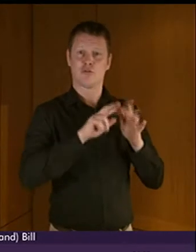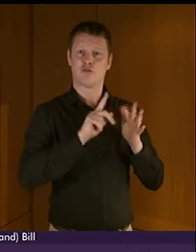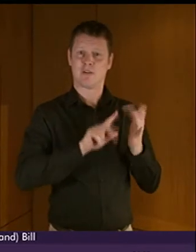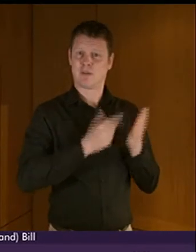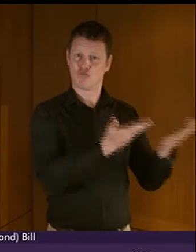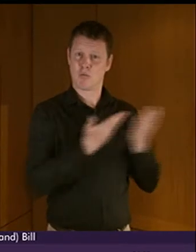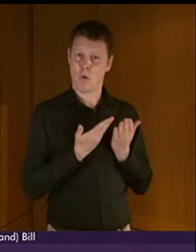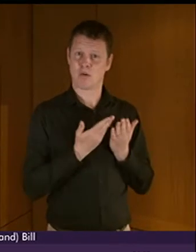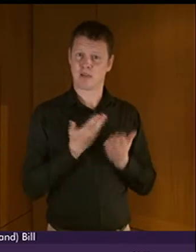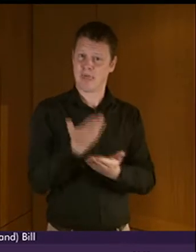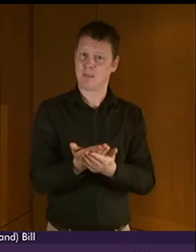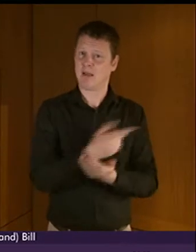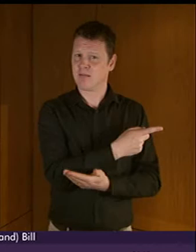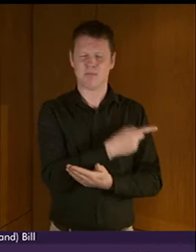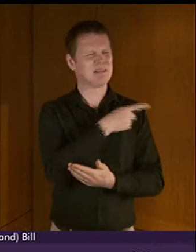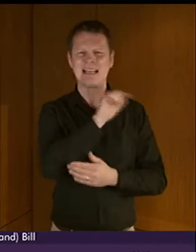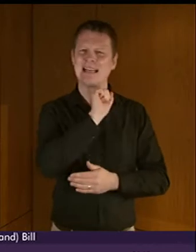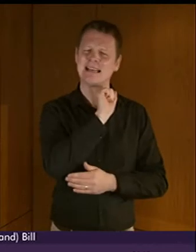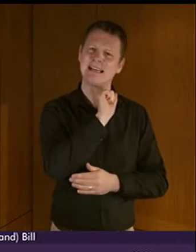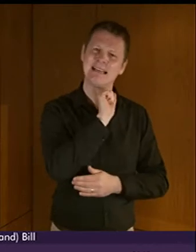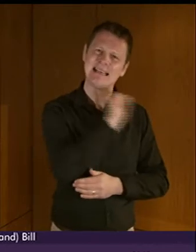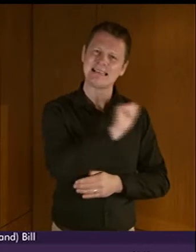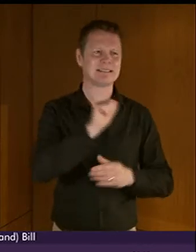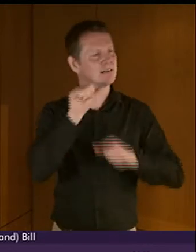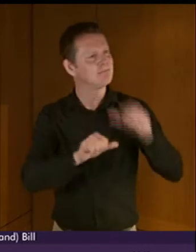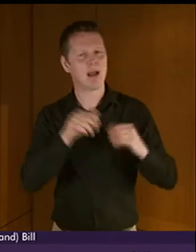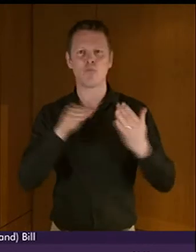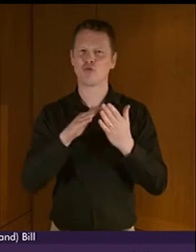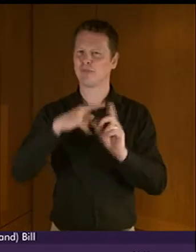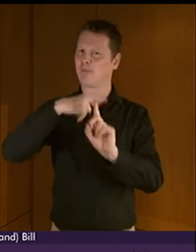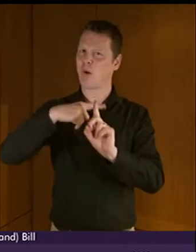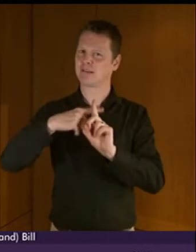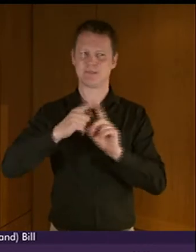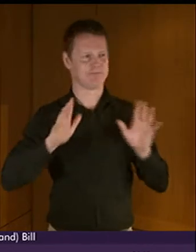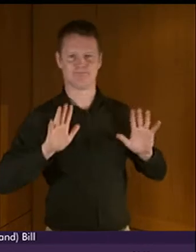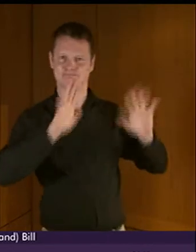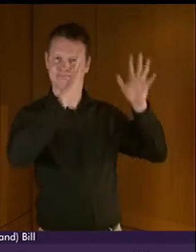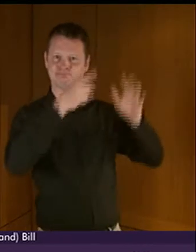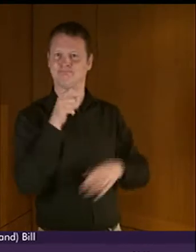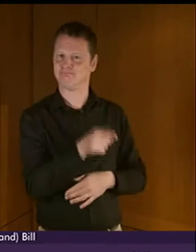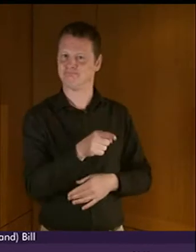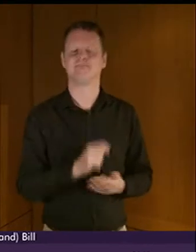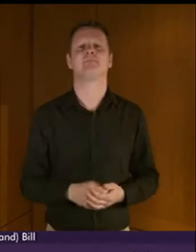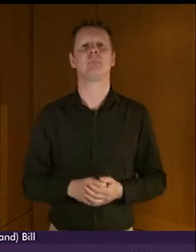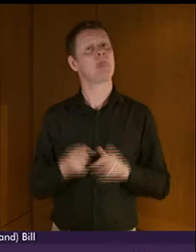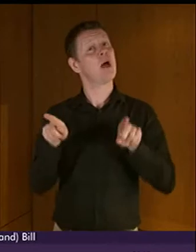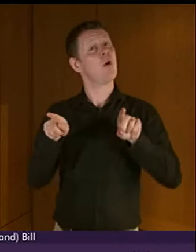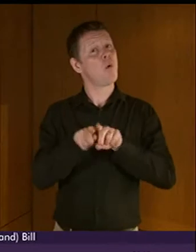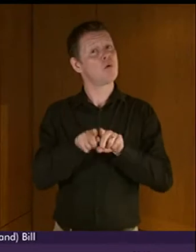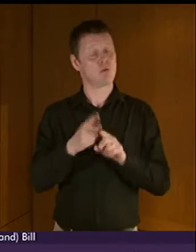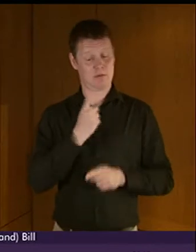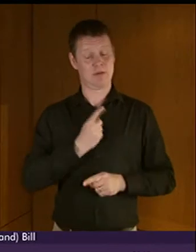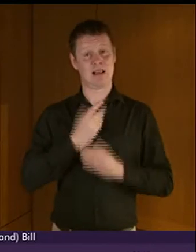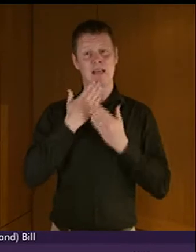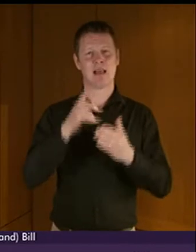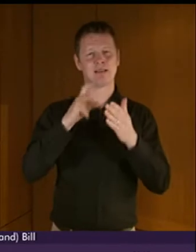for the very positive approach he has taken to its development. I would also like to place on record my own thanks to